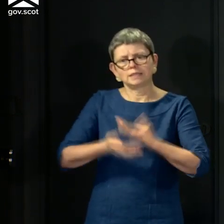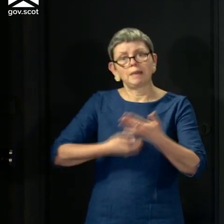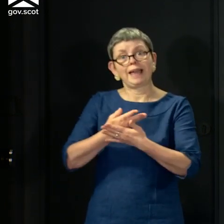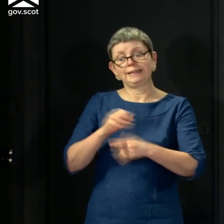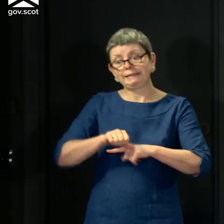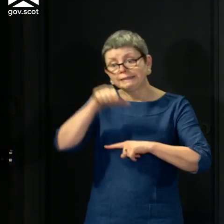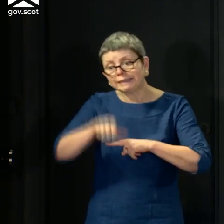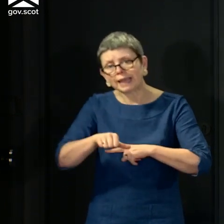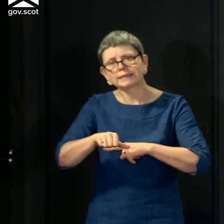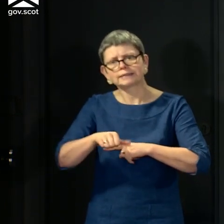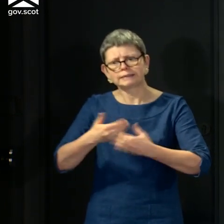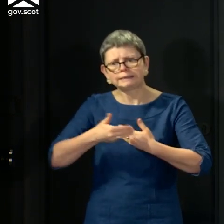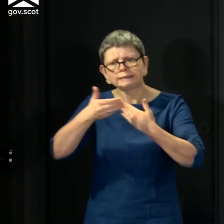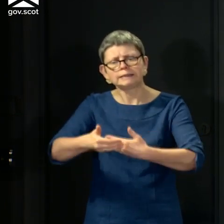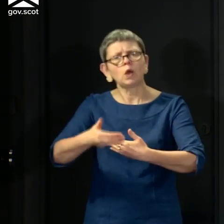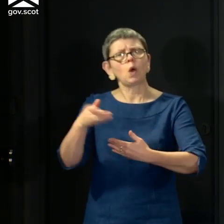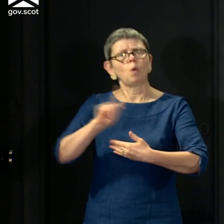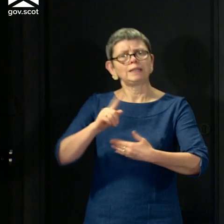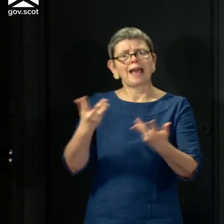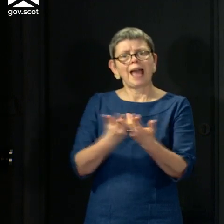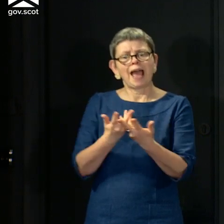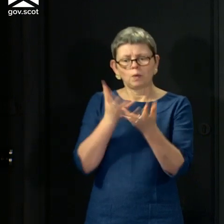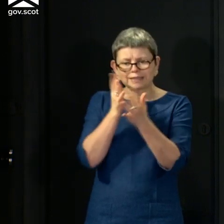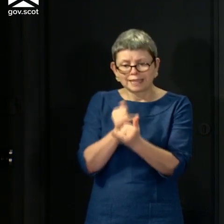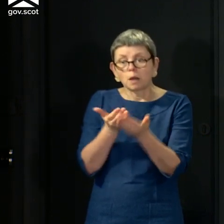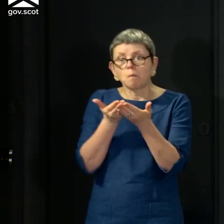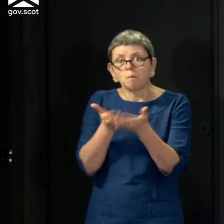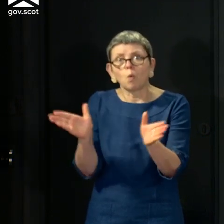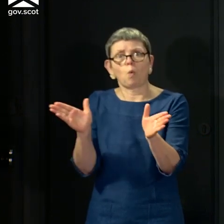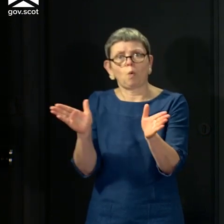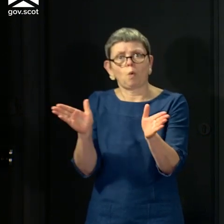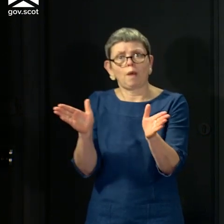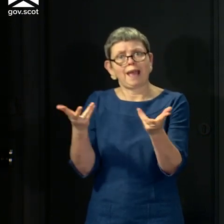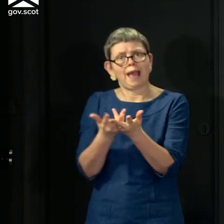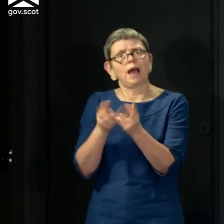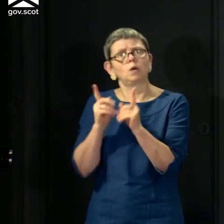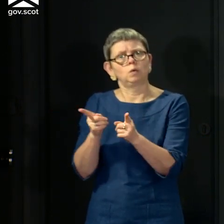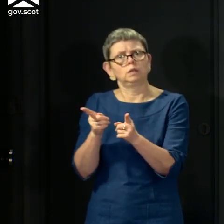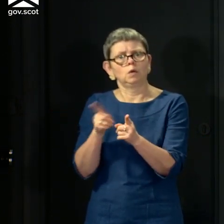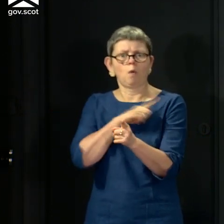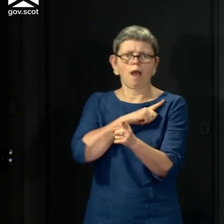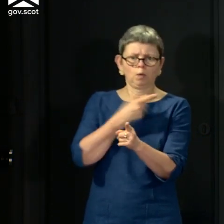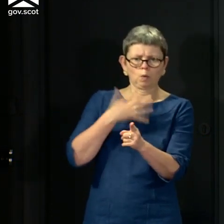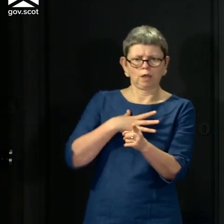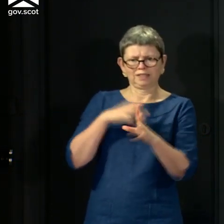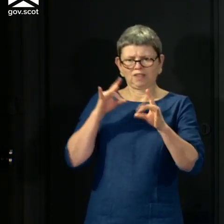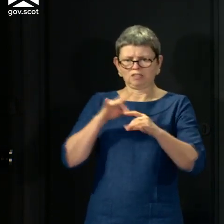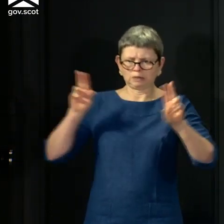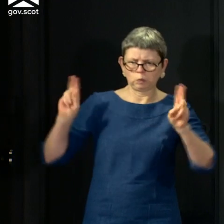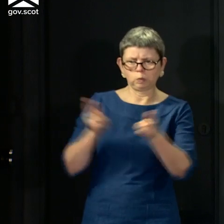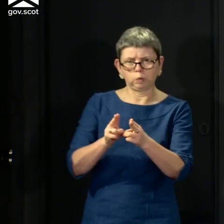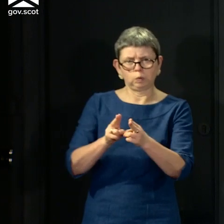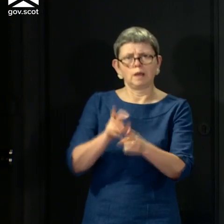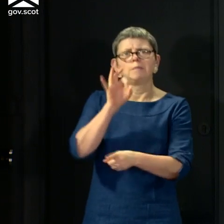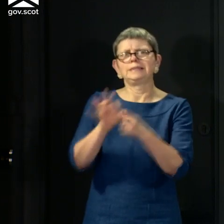to expand testing in this phase of tackling the virus to help our efforts to suppress it, especially in care